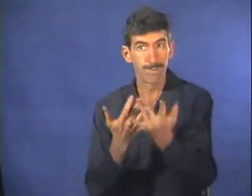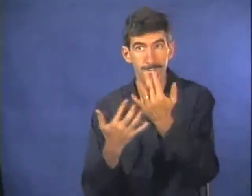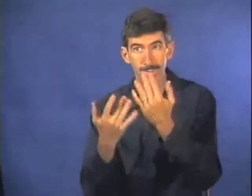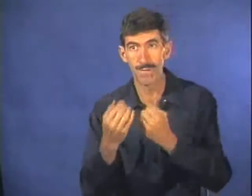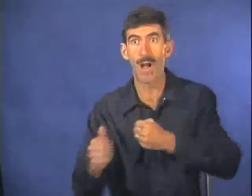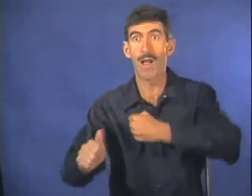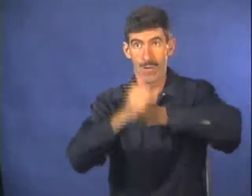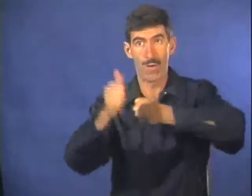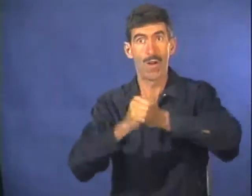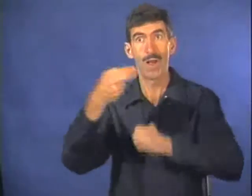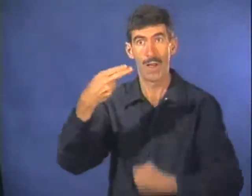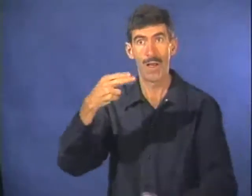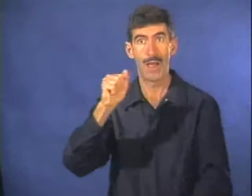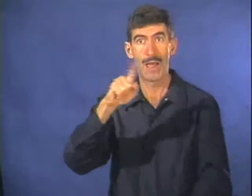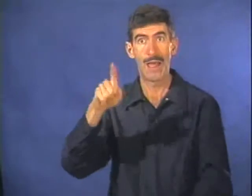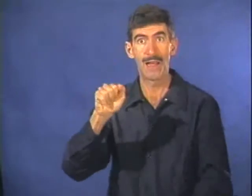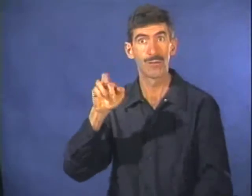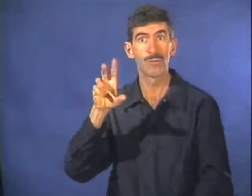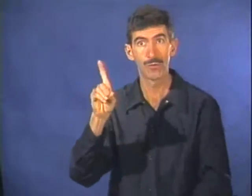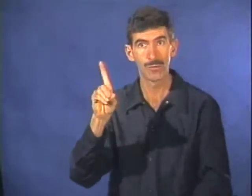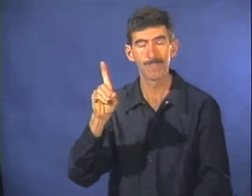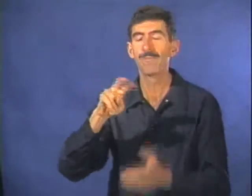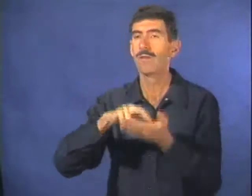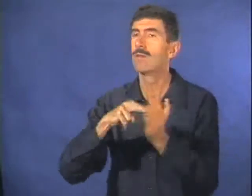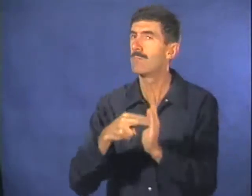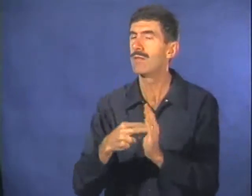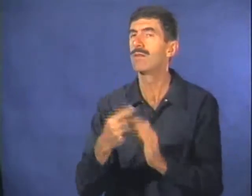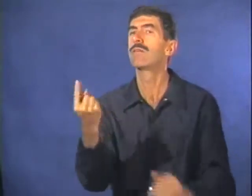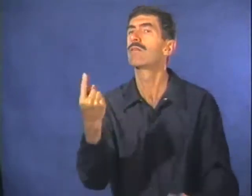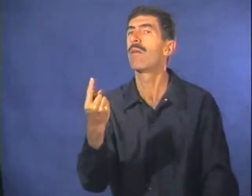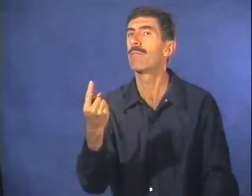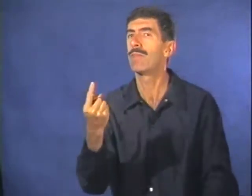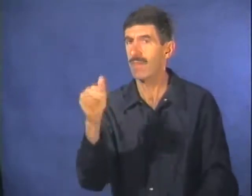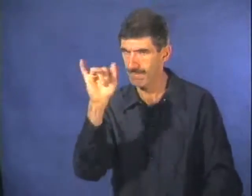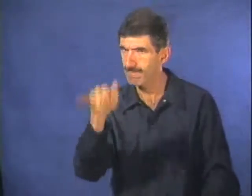Fire hazard is something which can very easily catch fire.